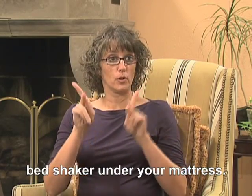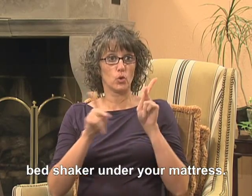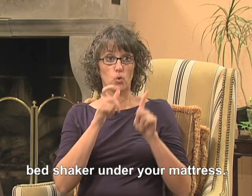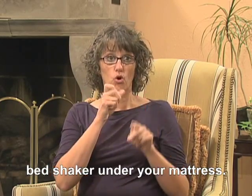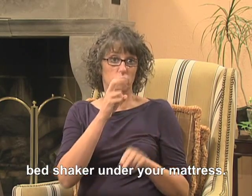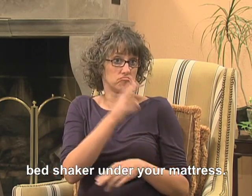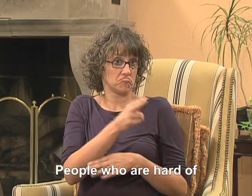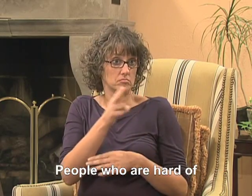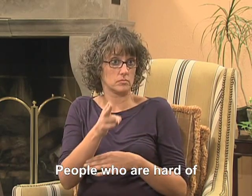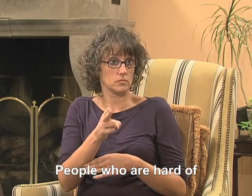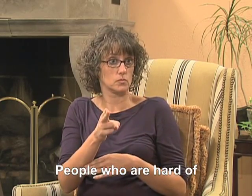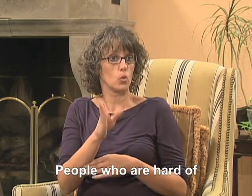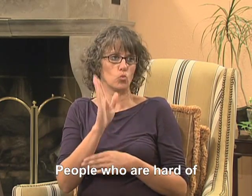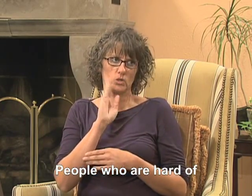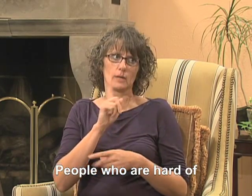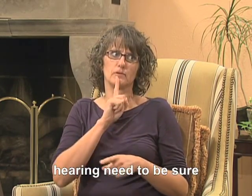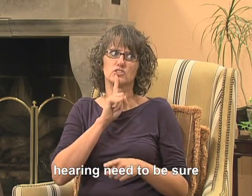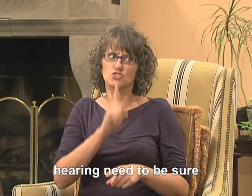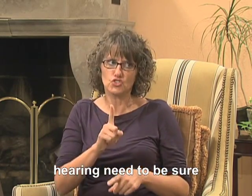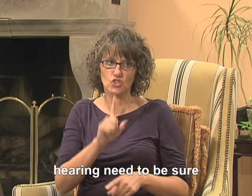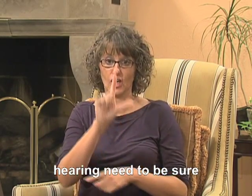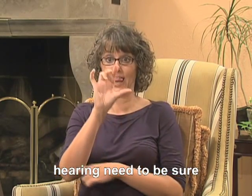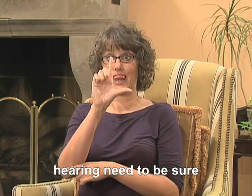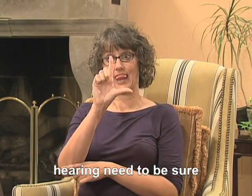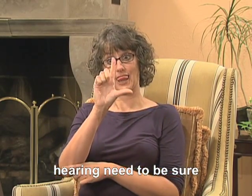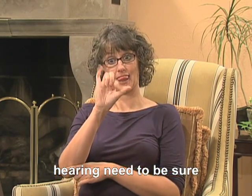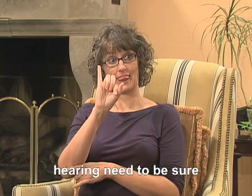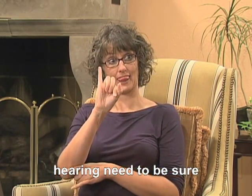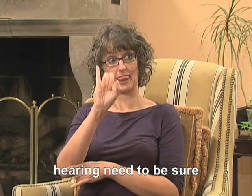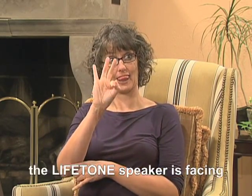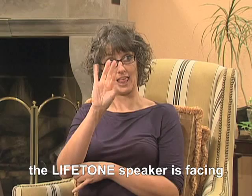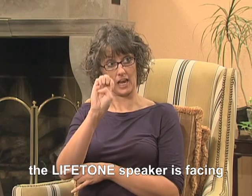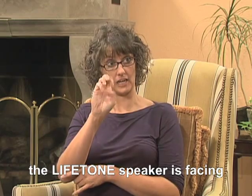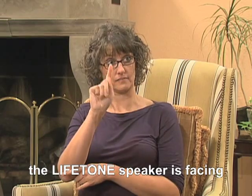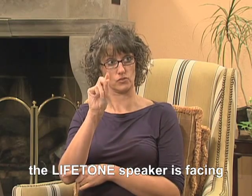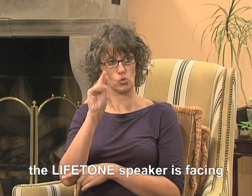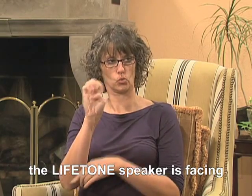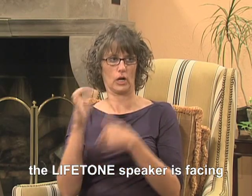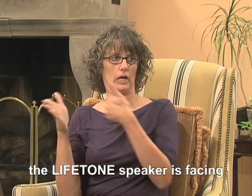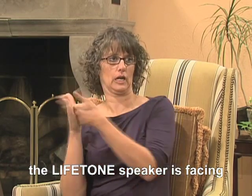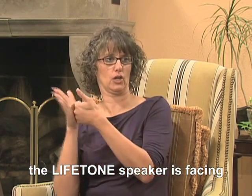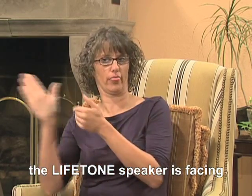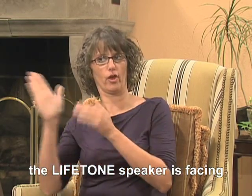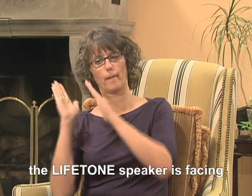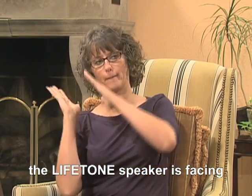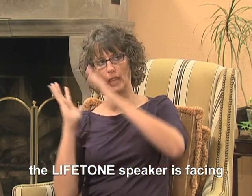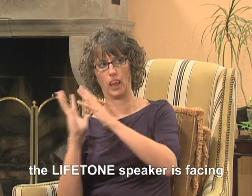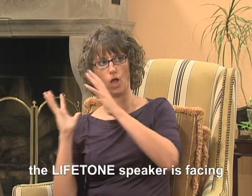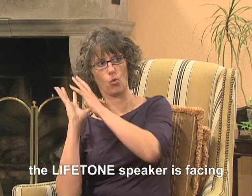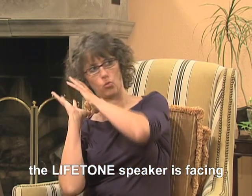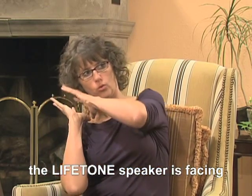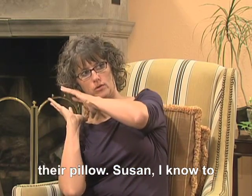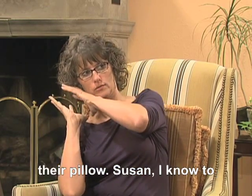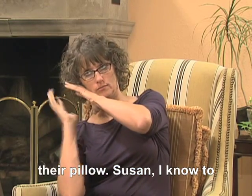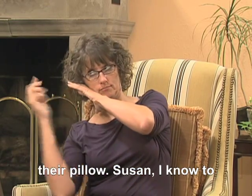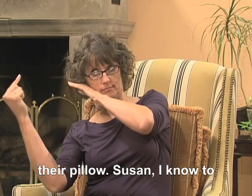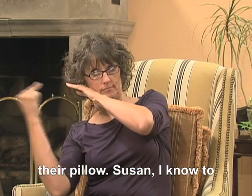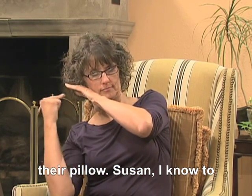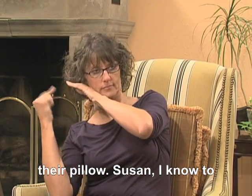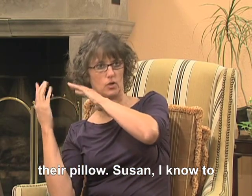People who are hard of hearing need to be sure the Lifetone speaker is facing their pillow.